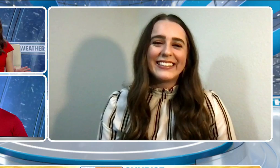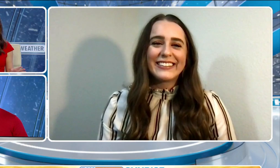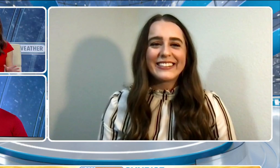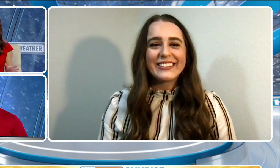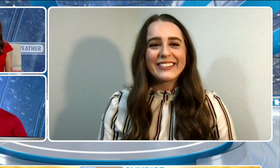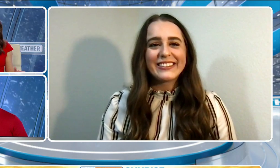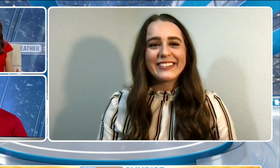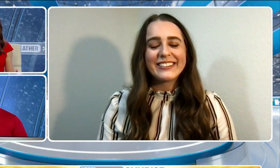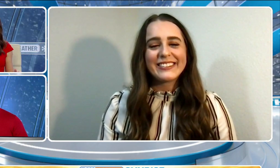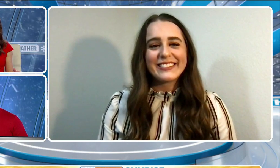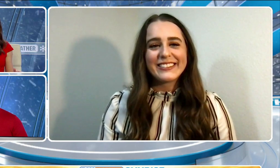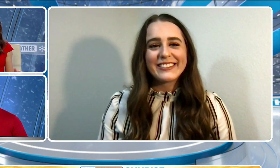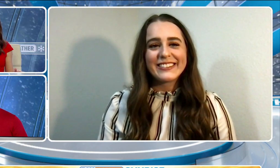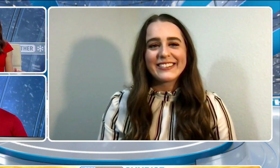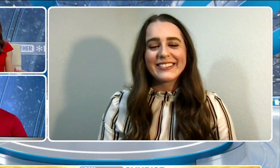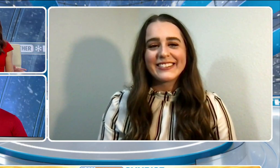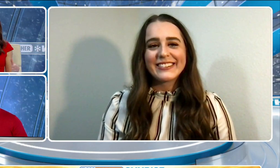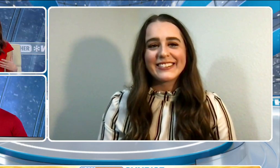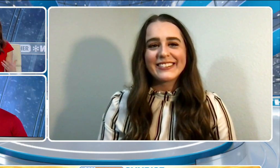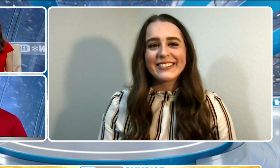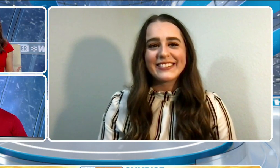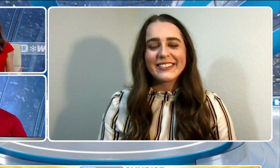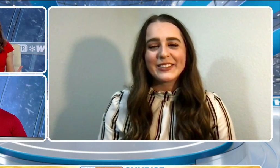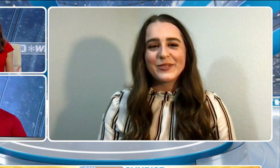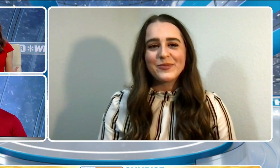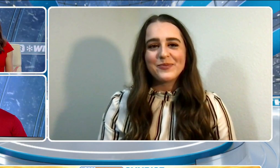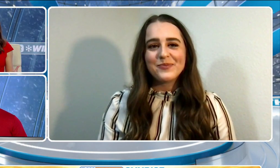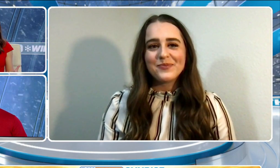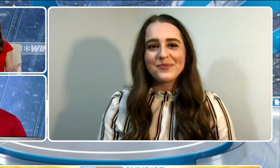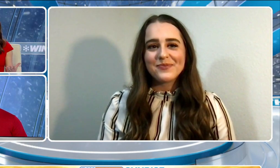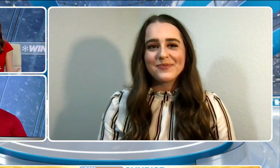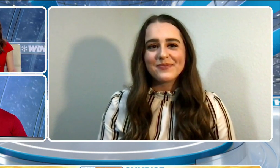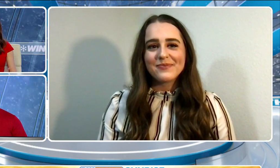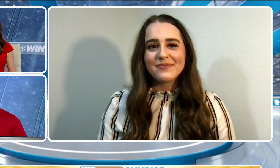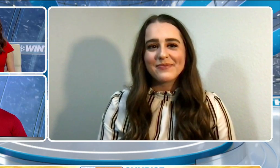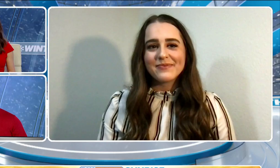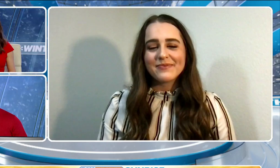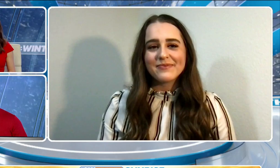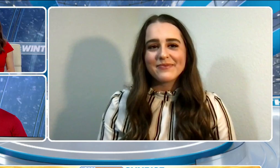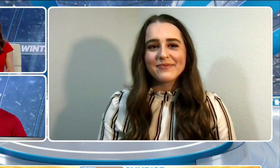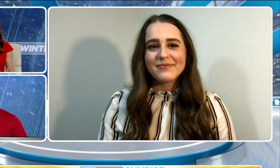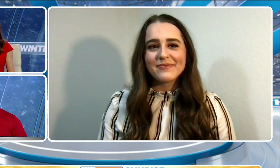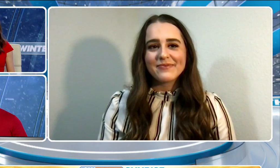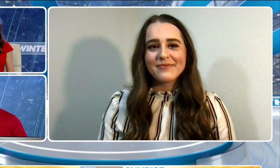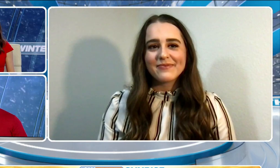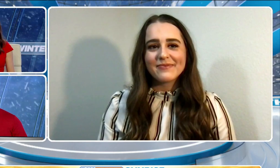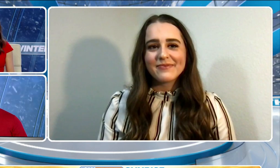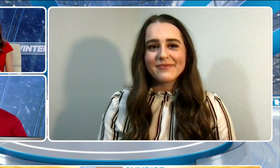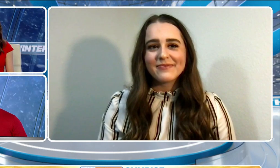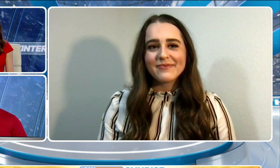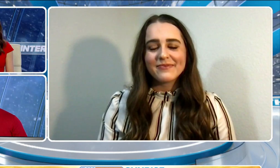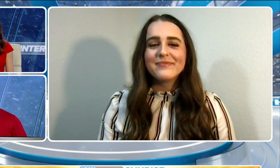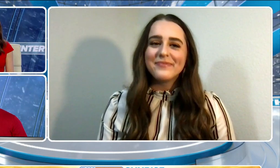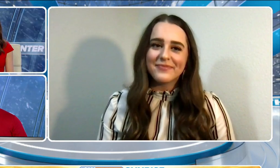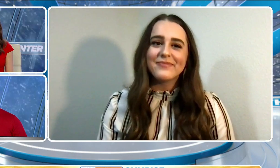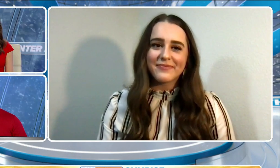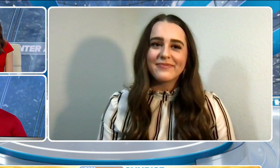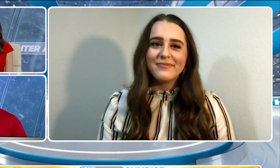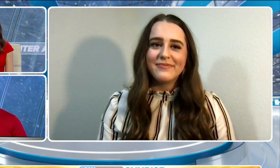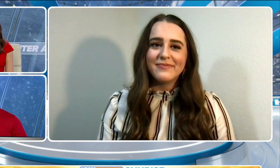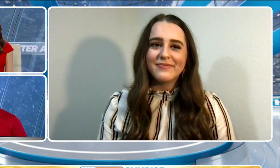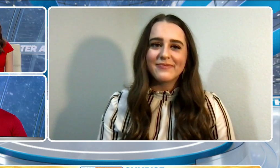wonderful. I love that you're doing this. And hopefully it does inspire to have a lot more communication across many languages, including